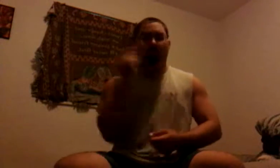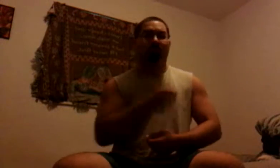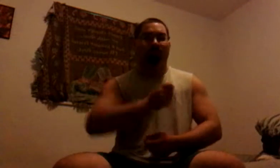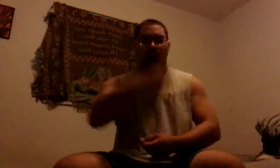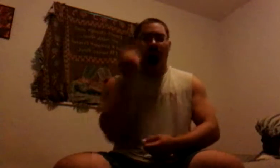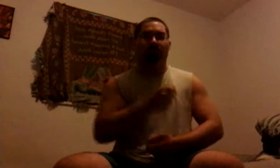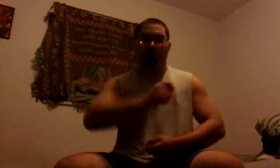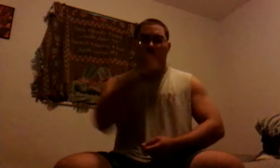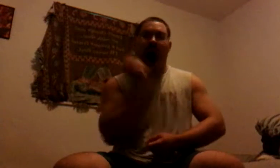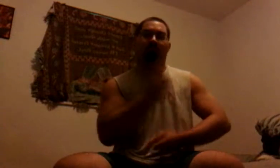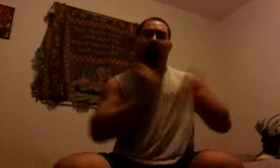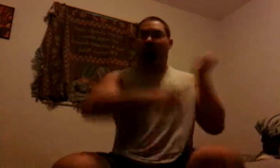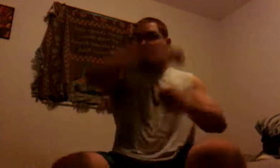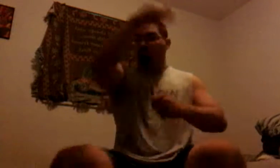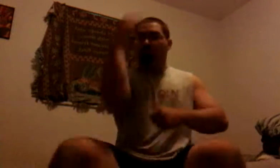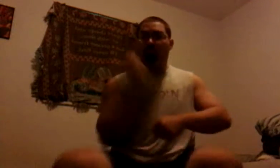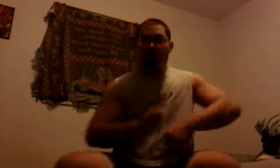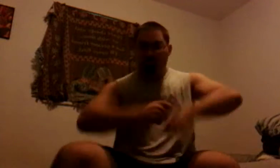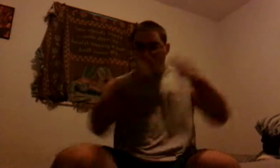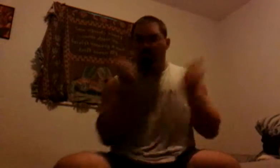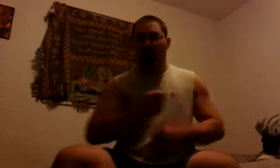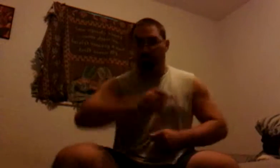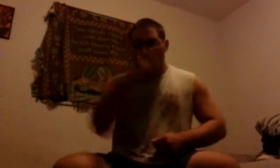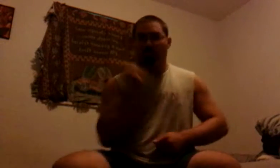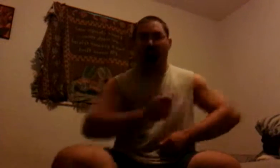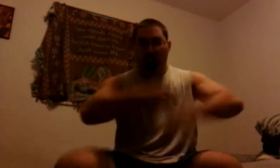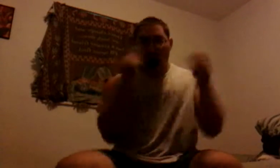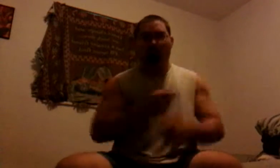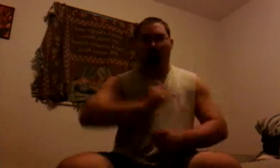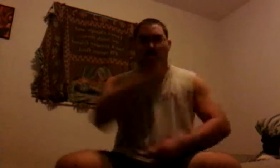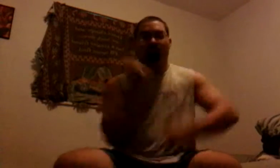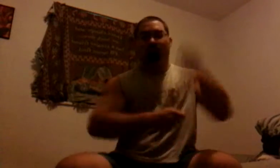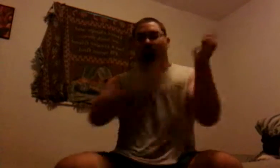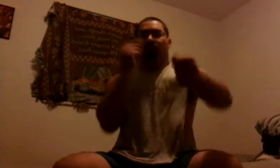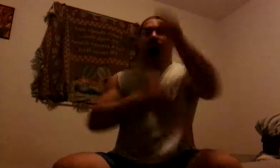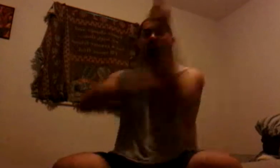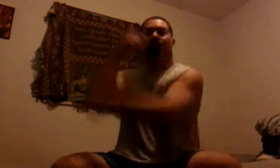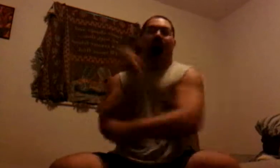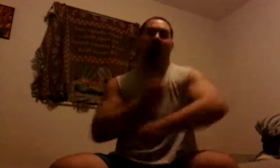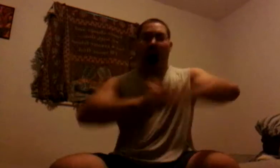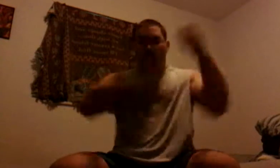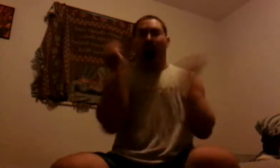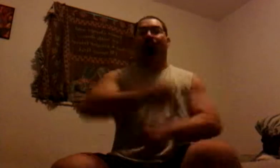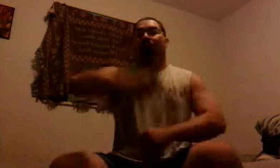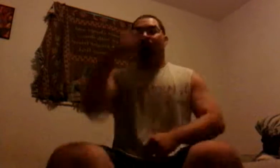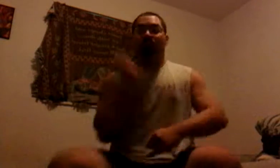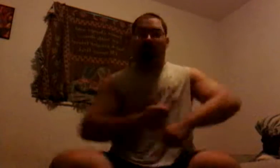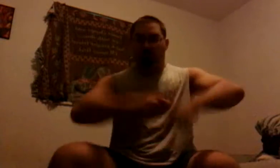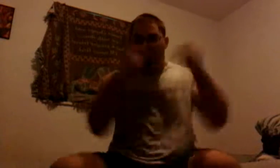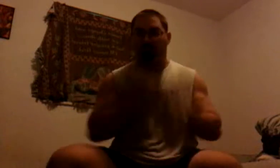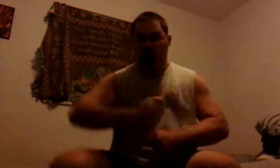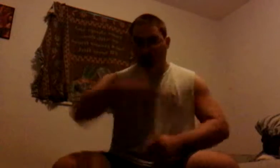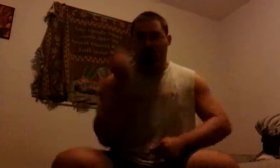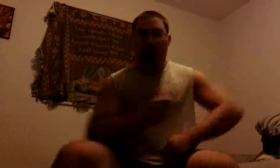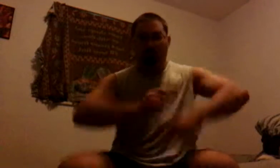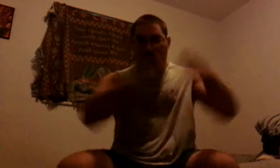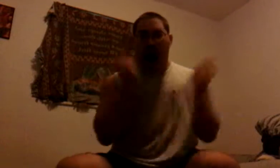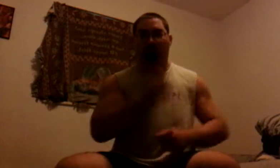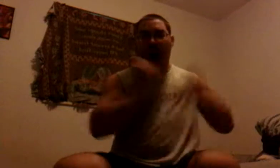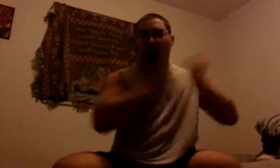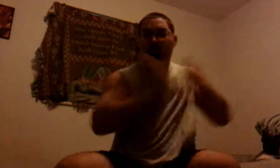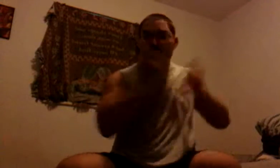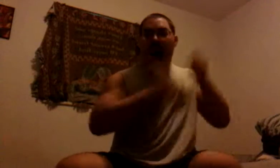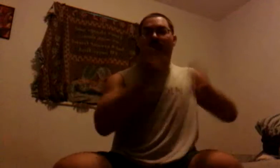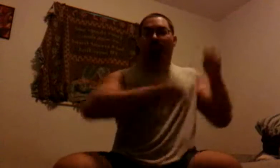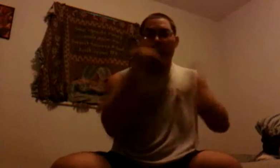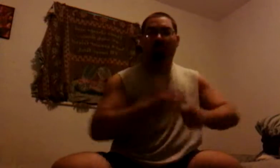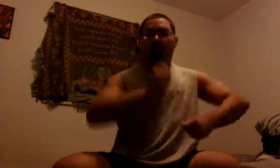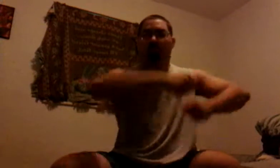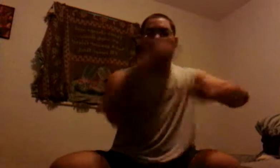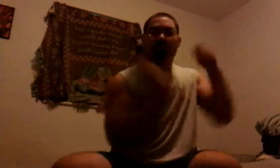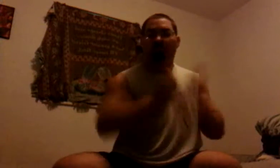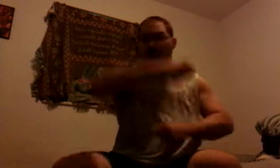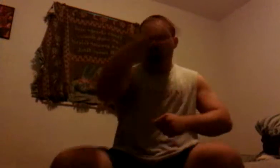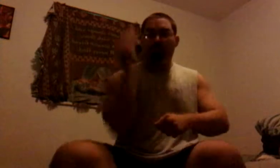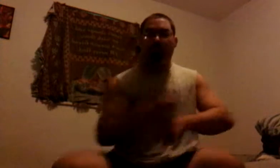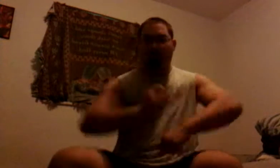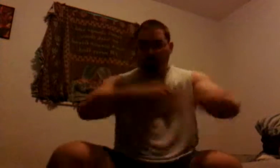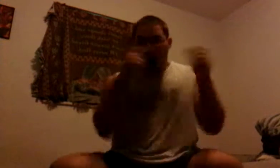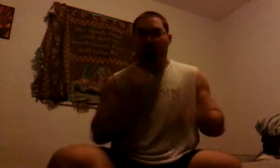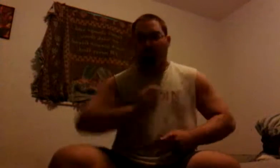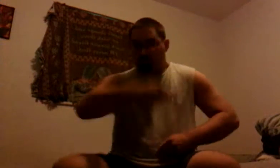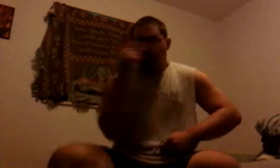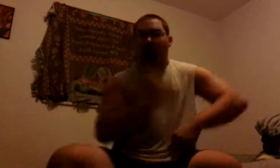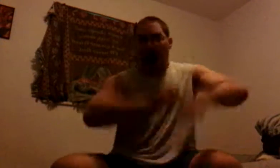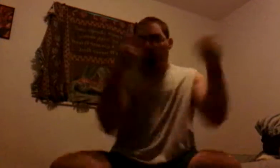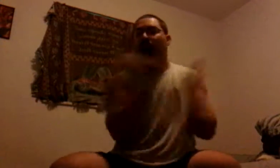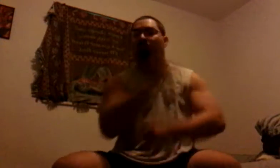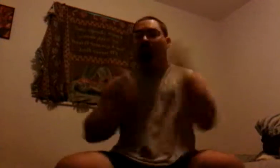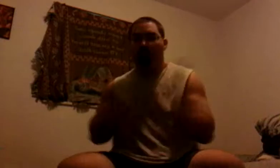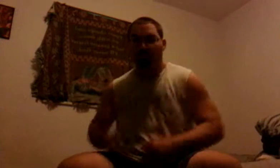calls,